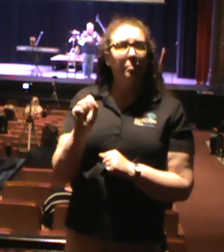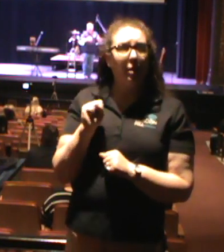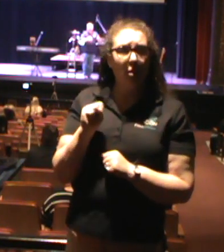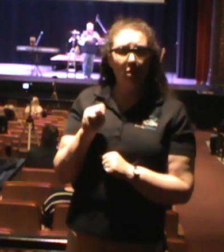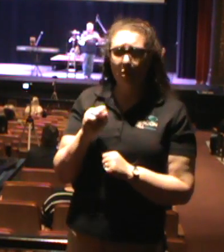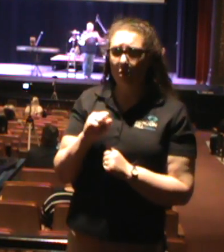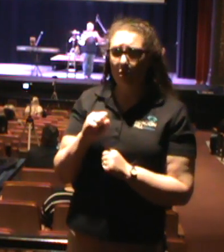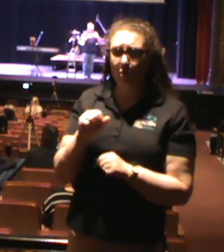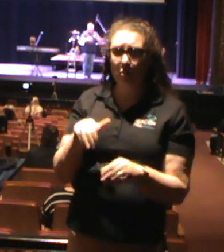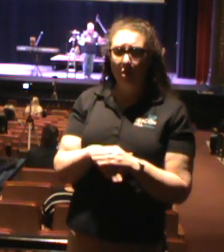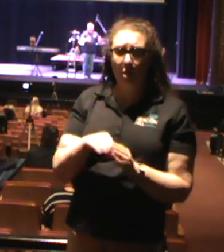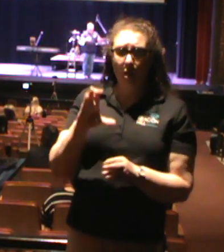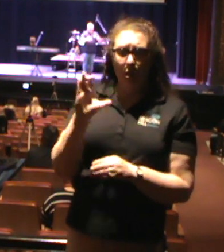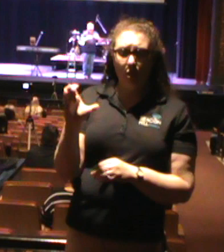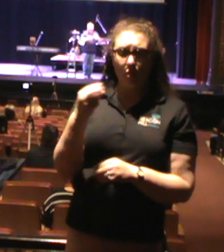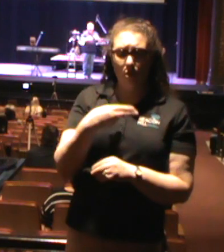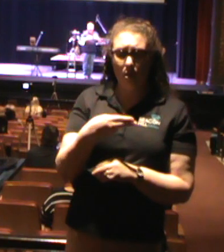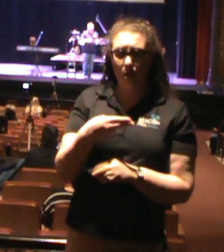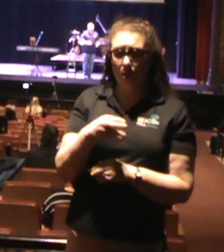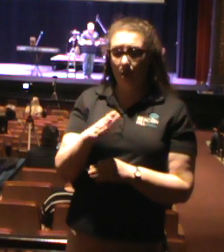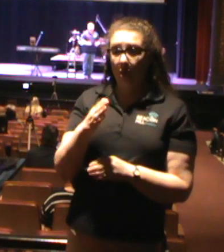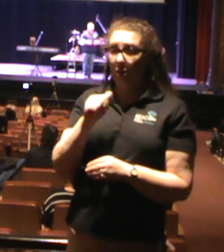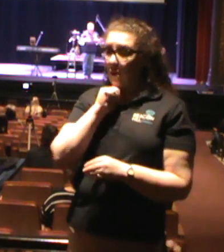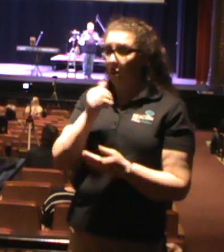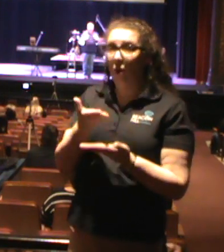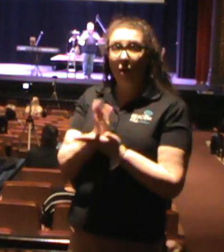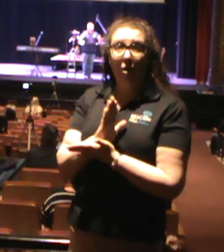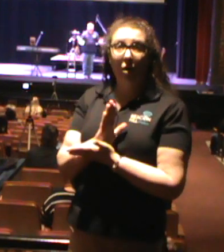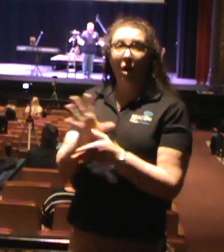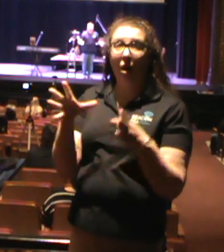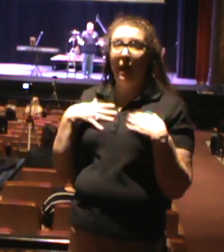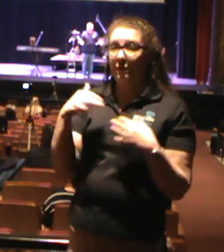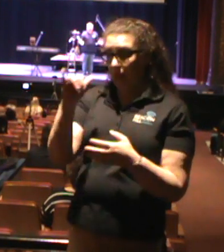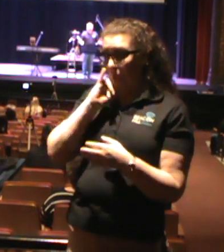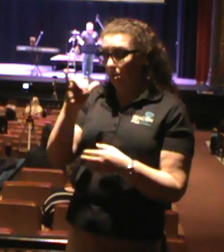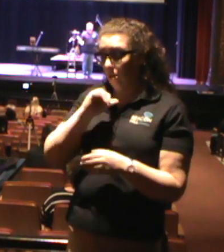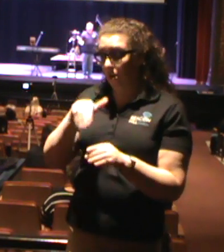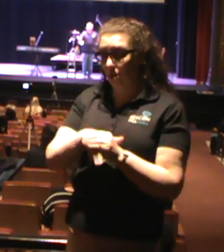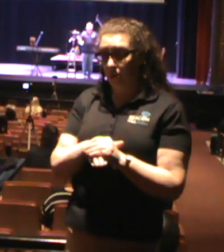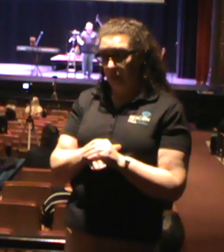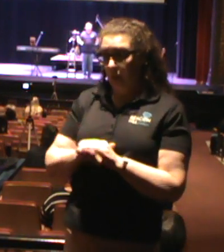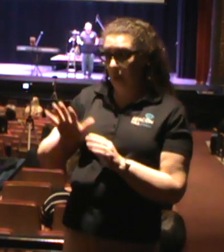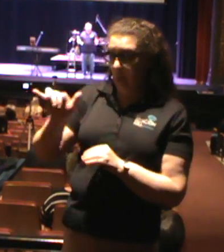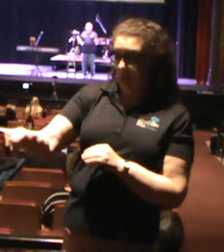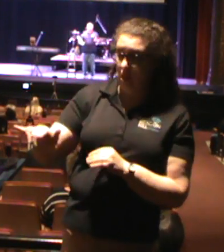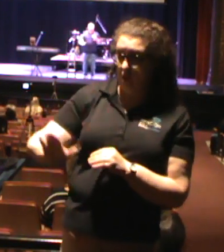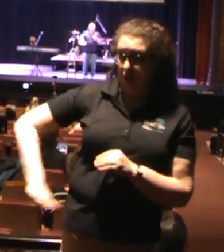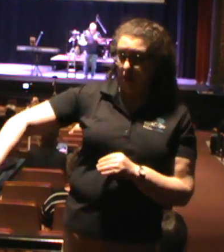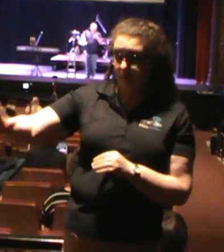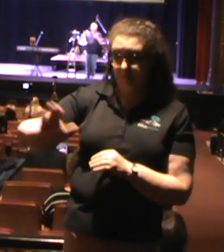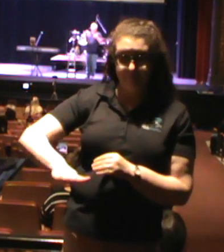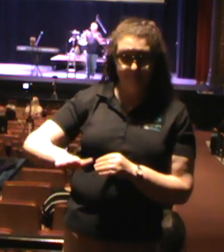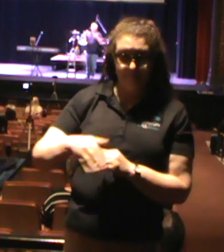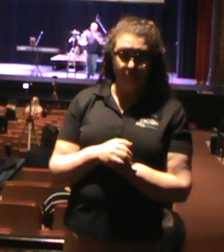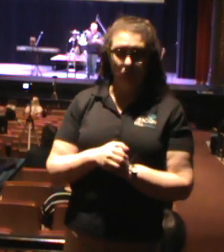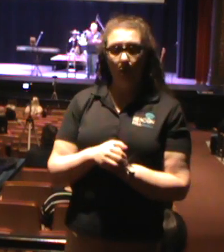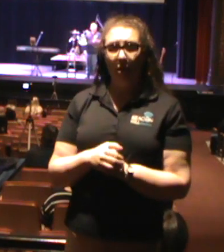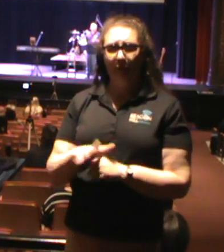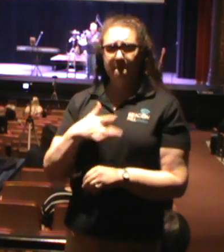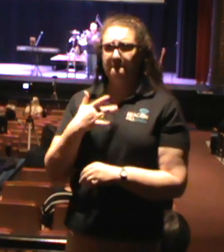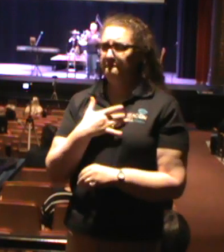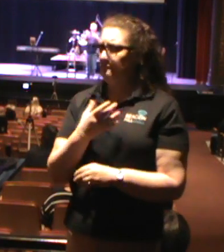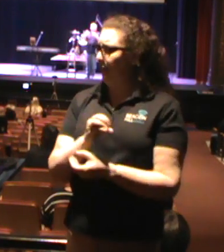Heights forbid having alcohol in the parks. It felt like there was